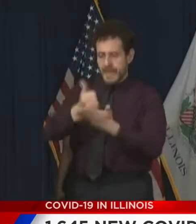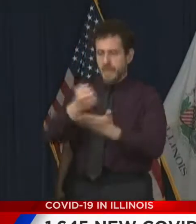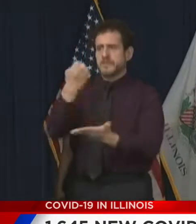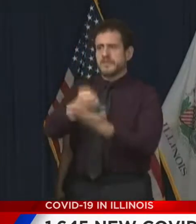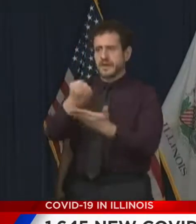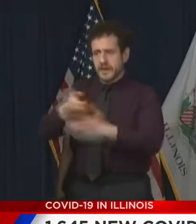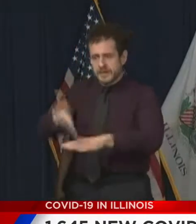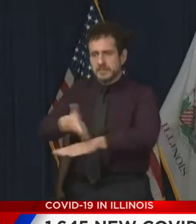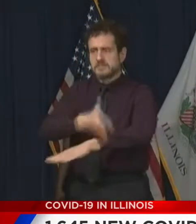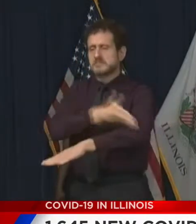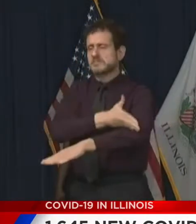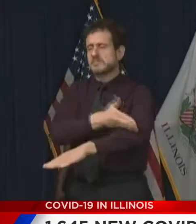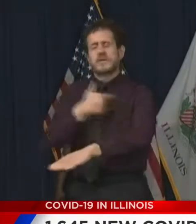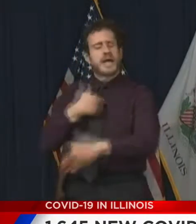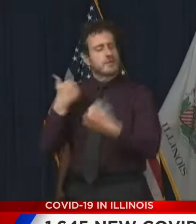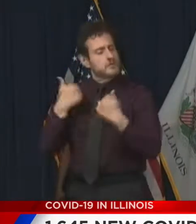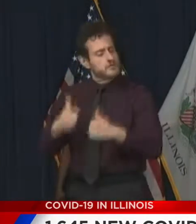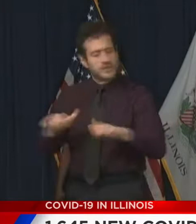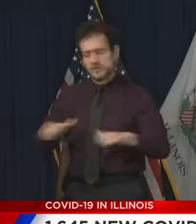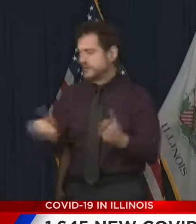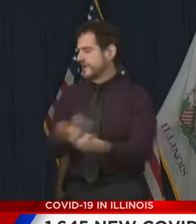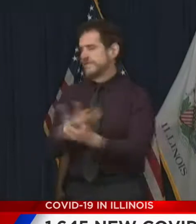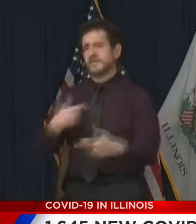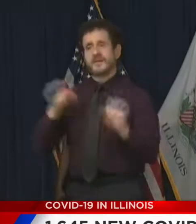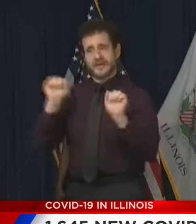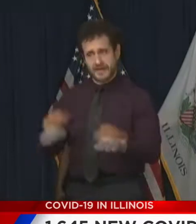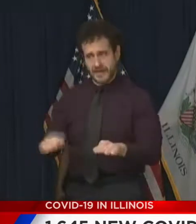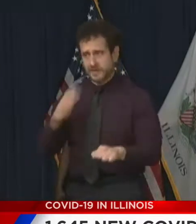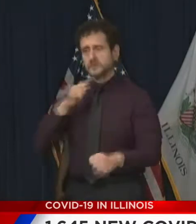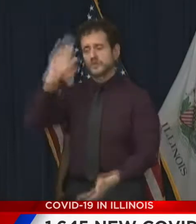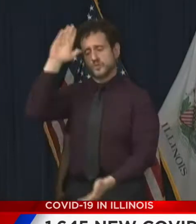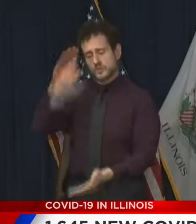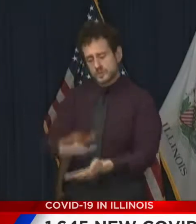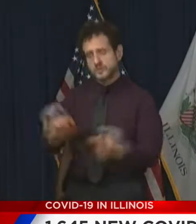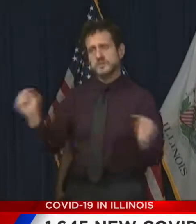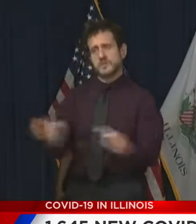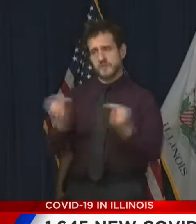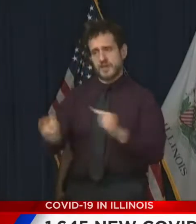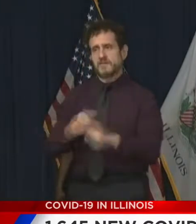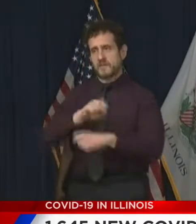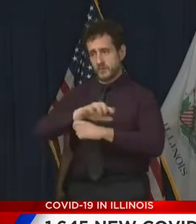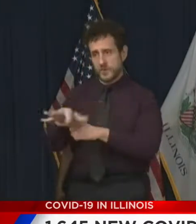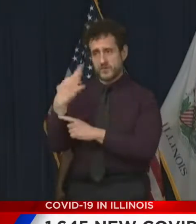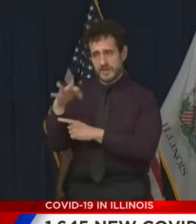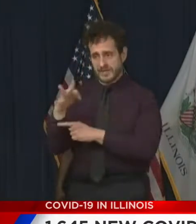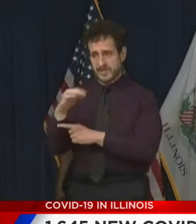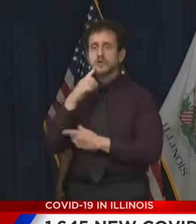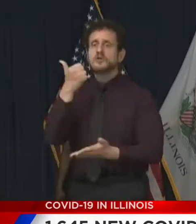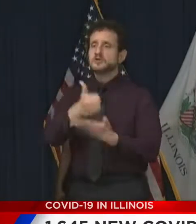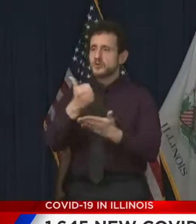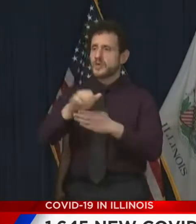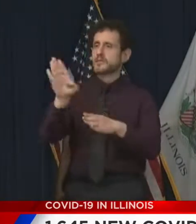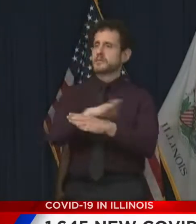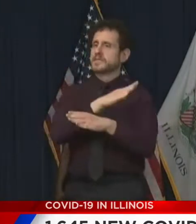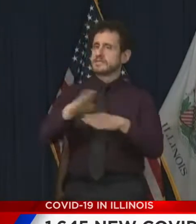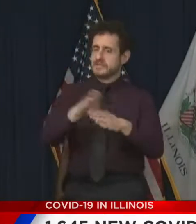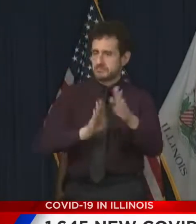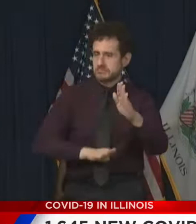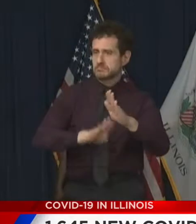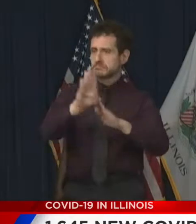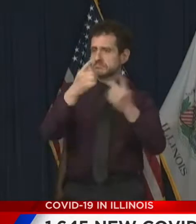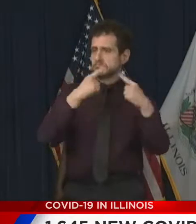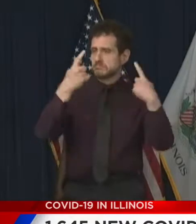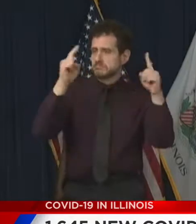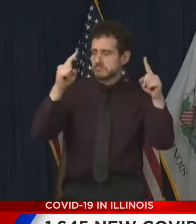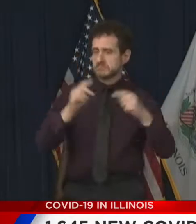pain that COVID is inflicting across Illinois. Before I hand the podium over, I want to build